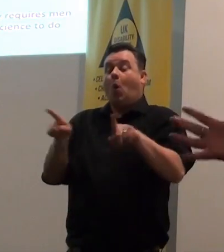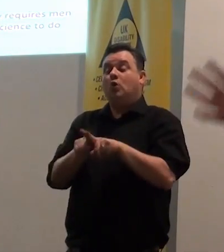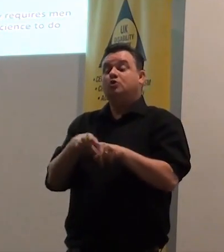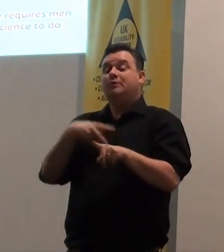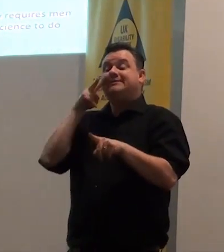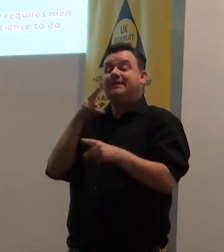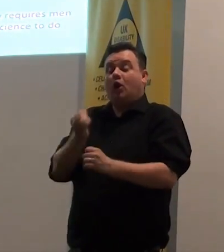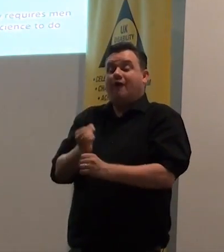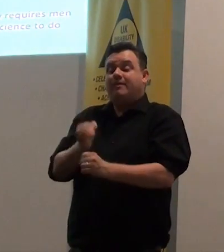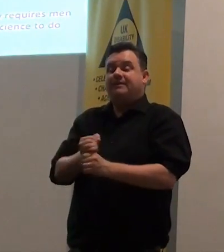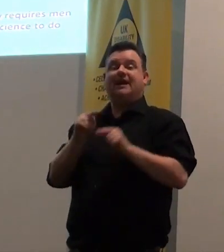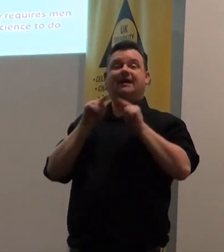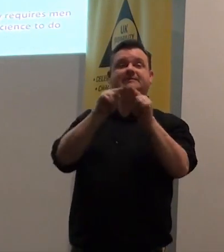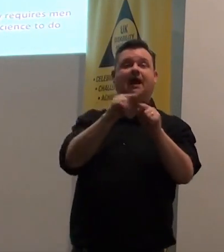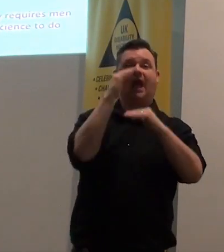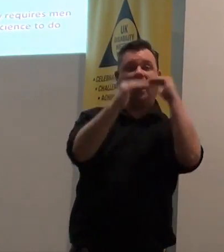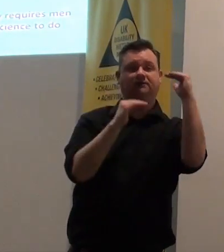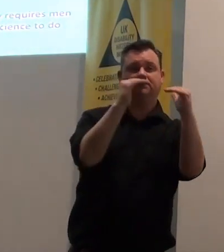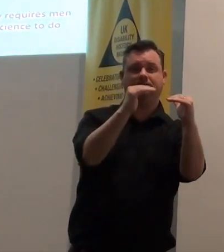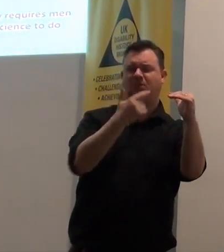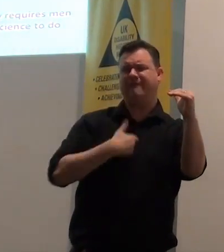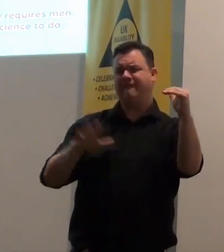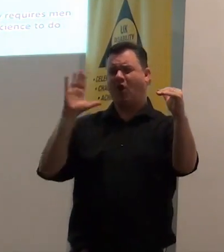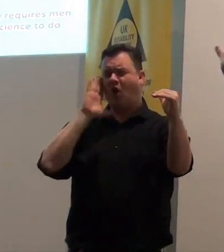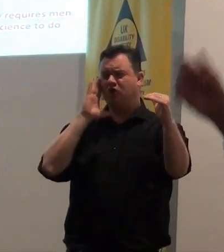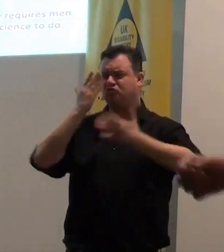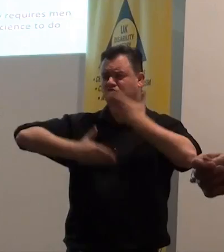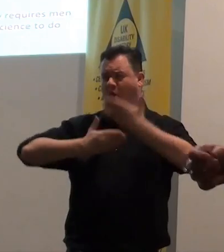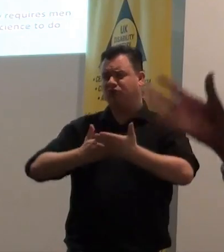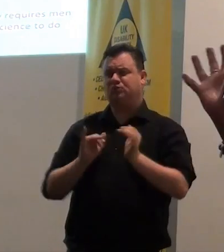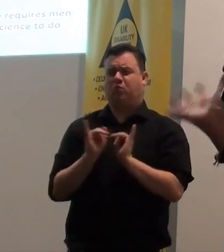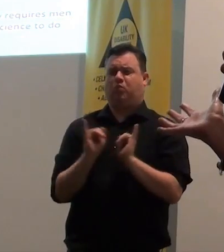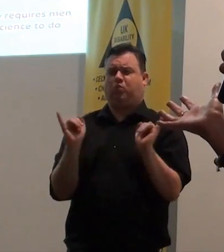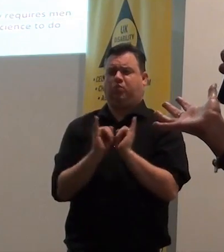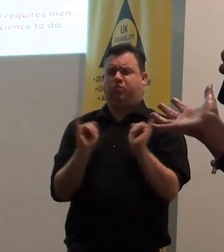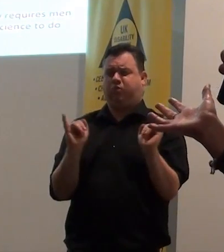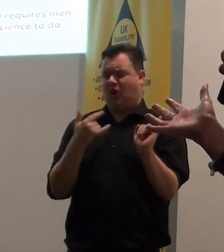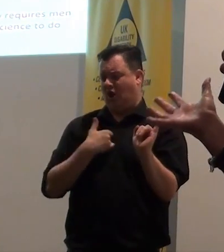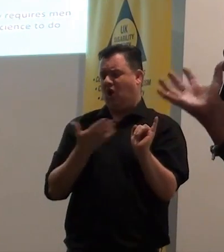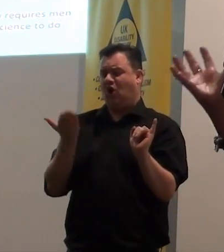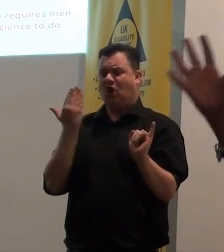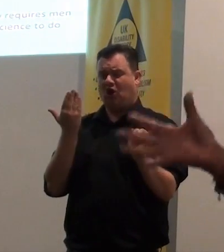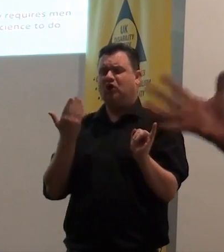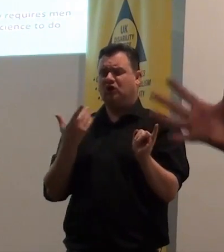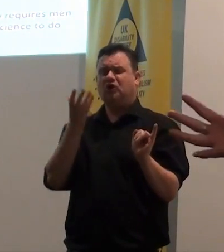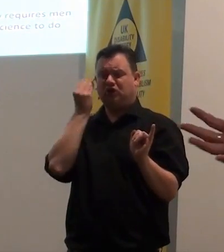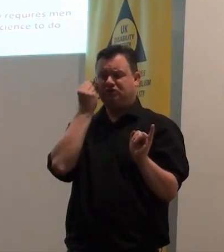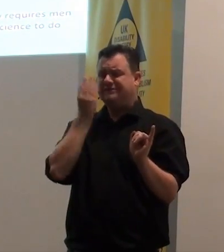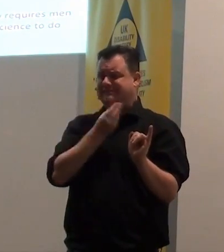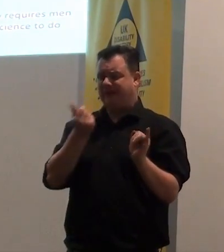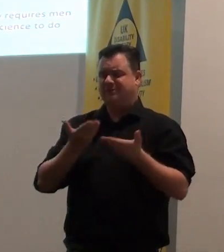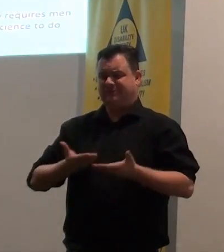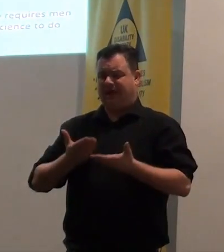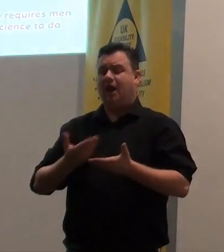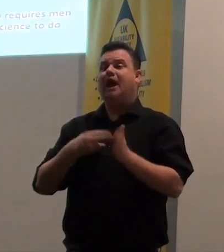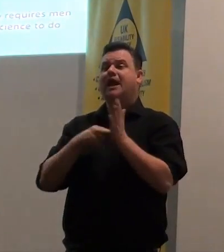seen this government attack adults. And we've heard some terrible stories today and I heard some earlier. And what I would say